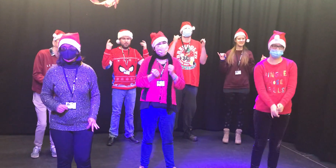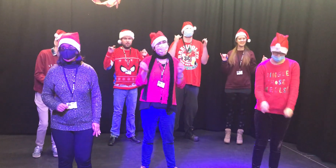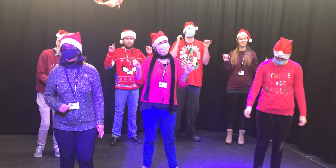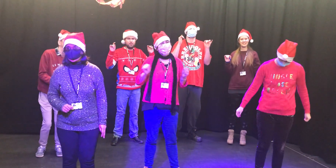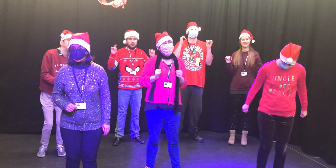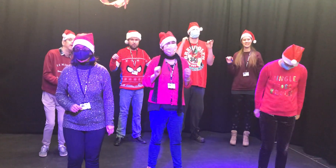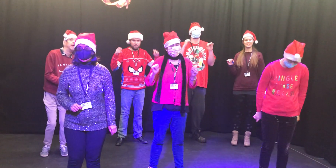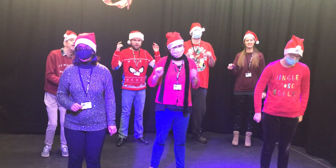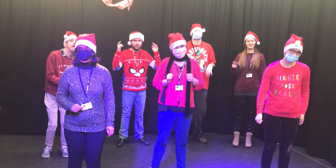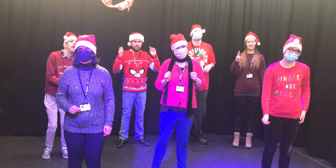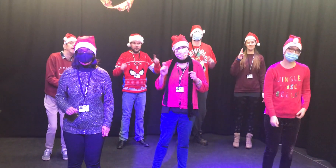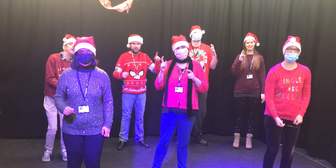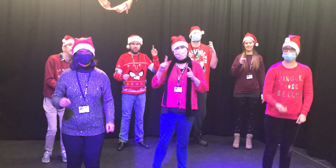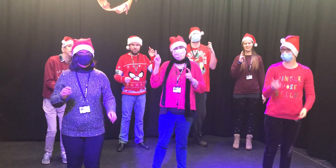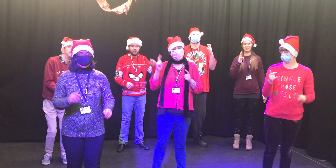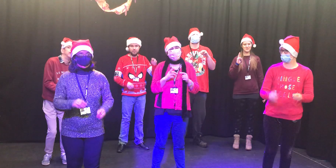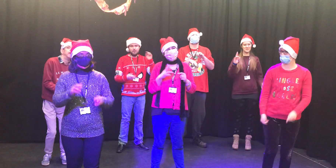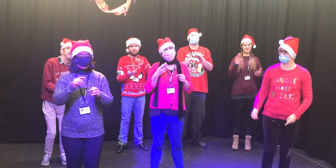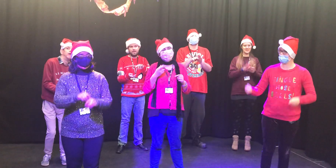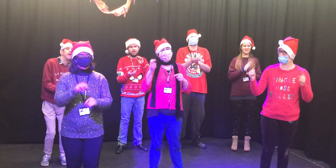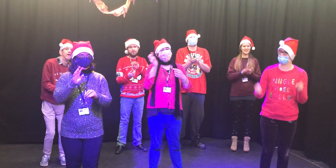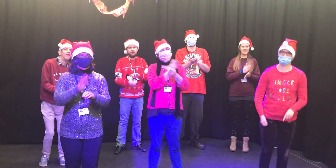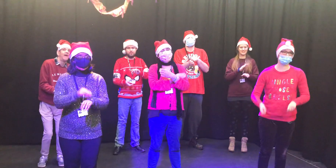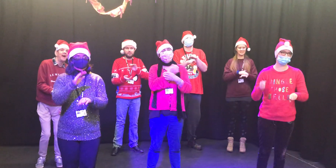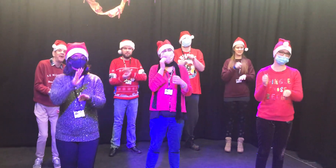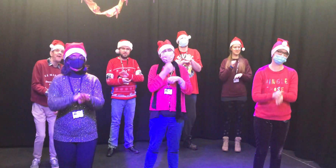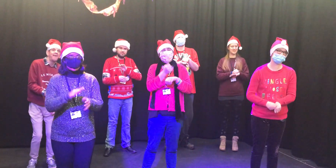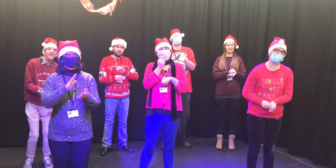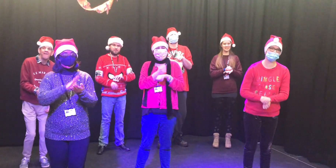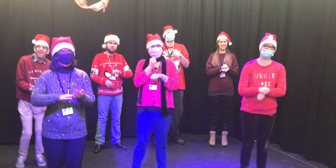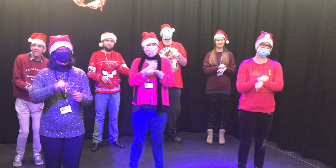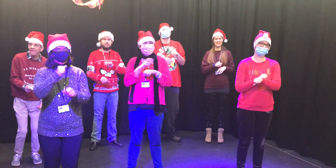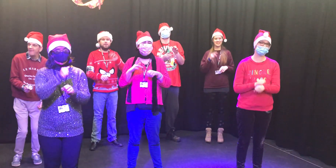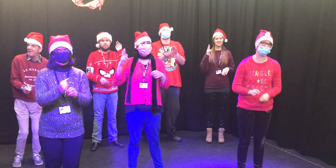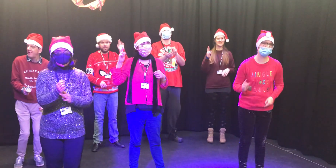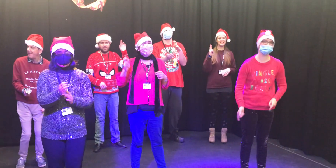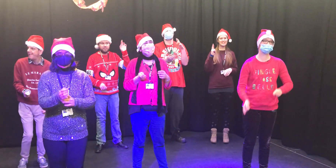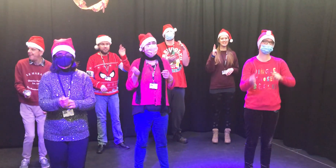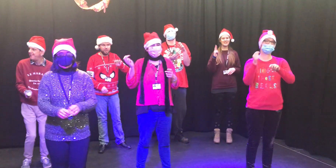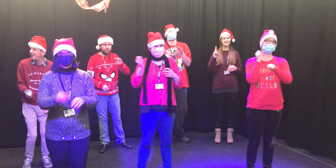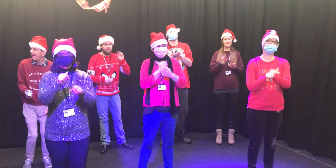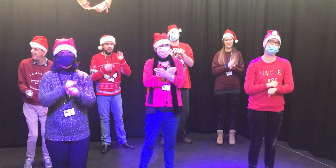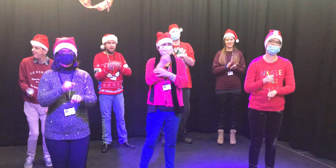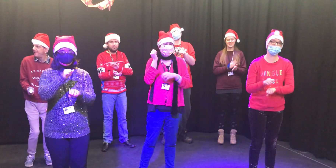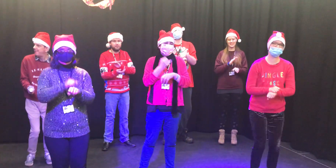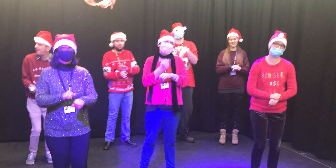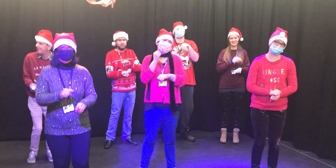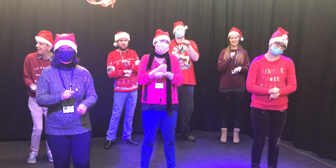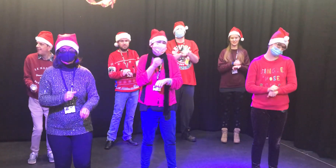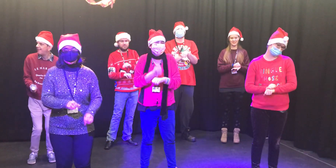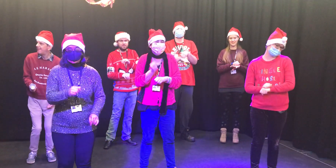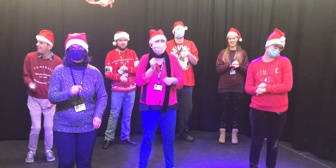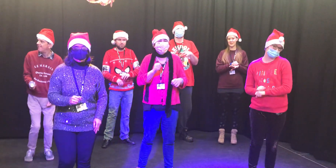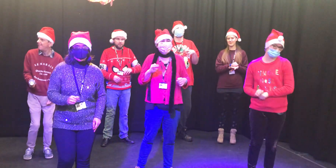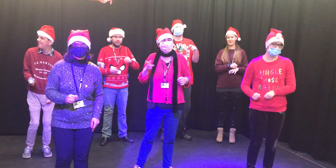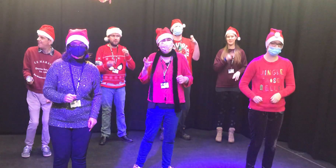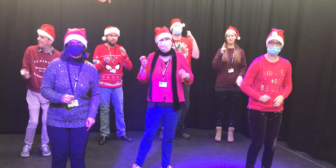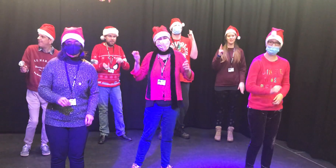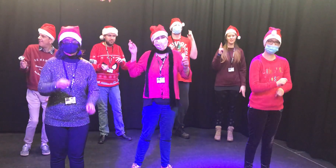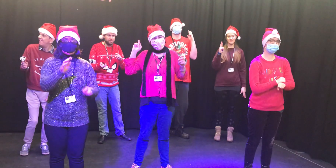We wish you a Merry Christmas We wish you a Merry Christmas We wish